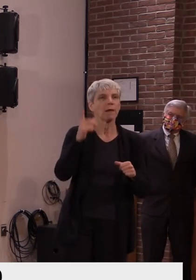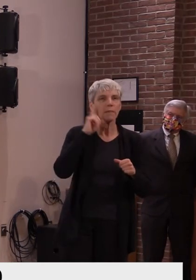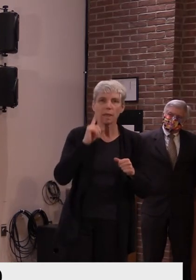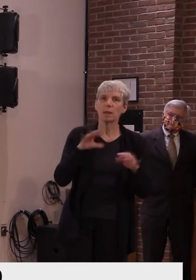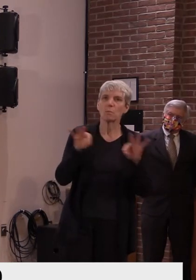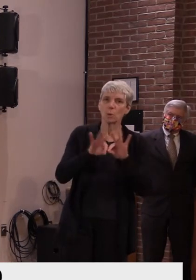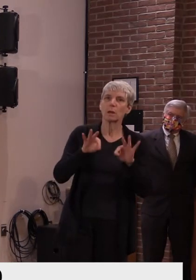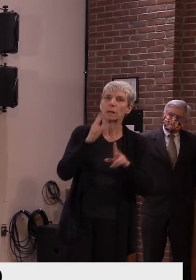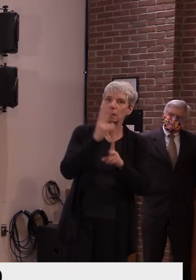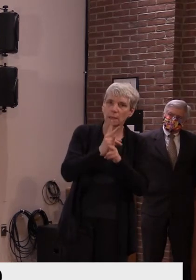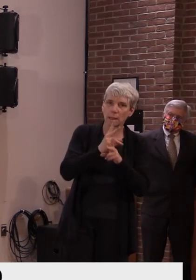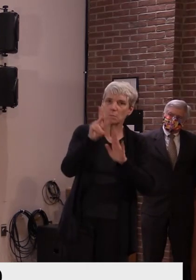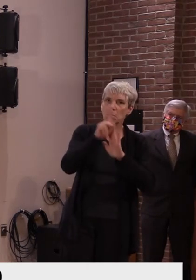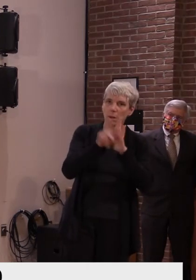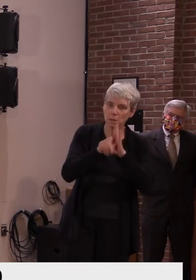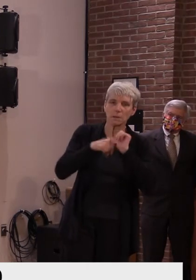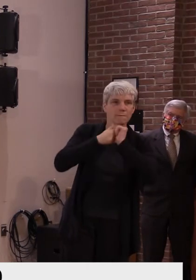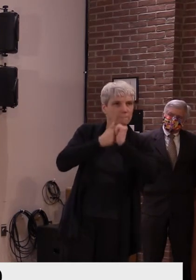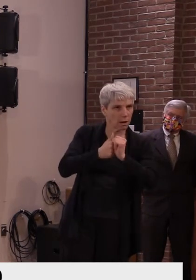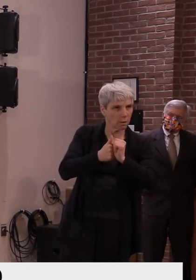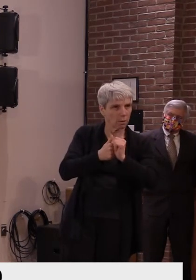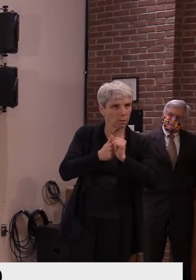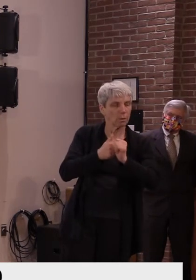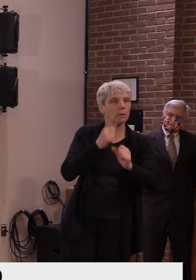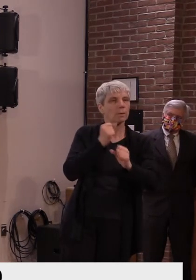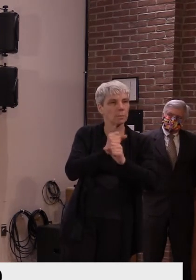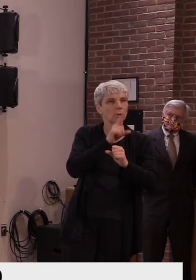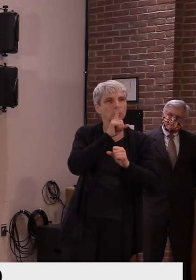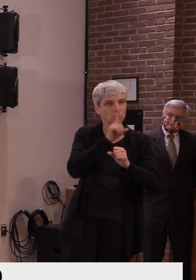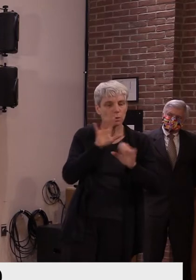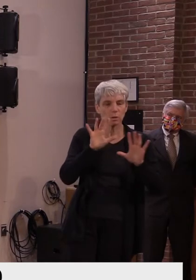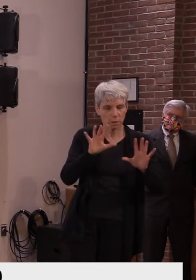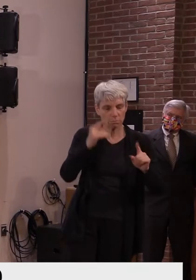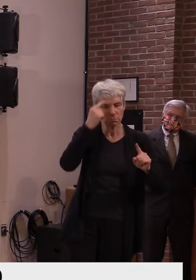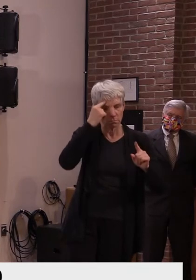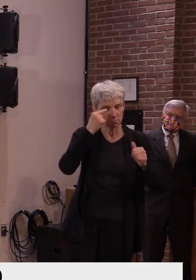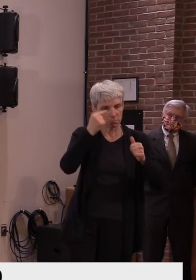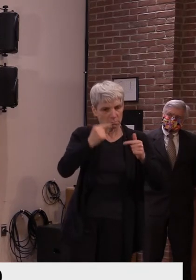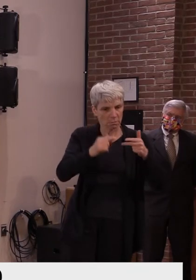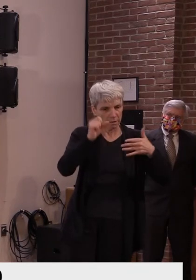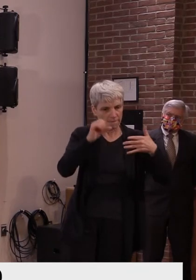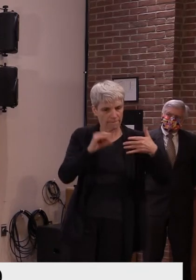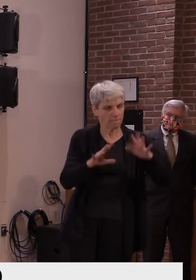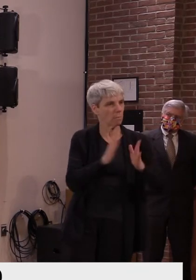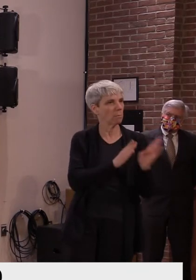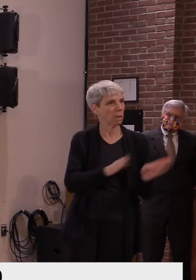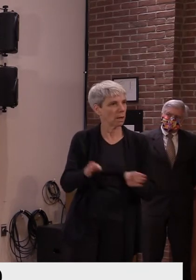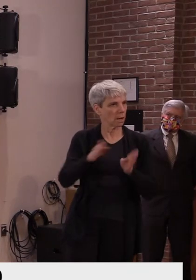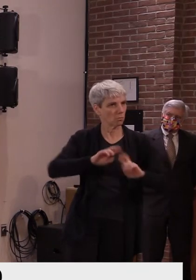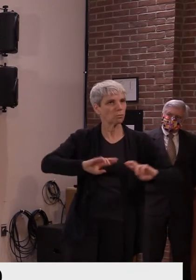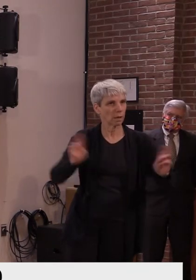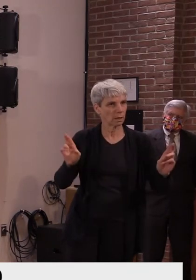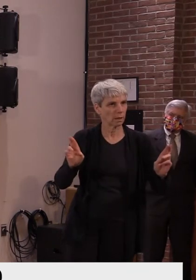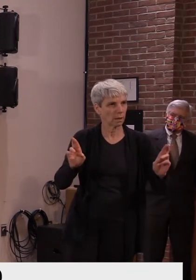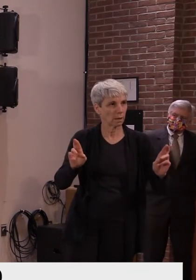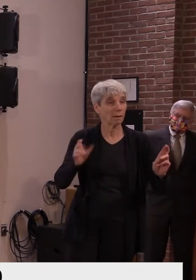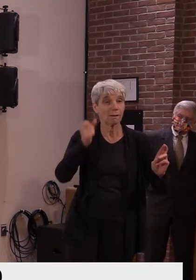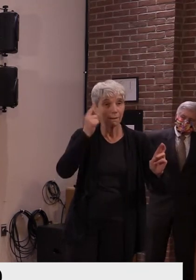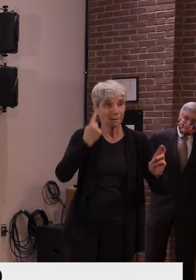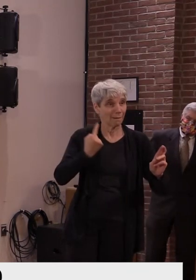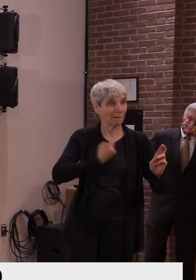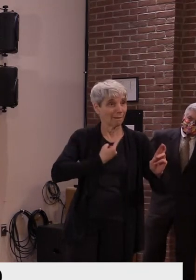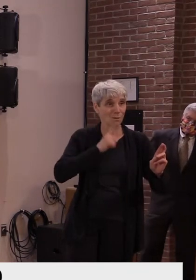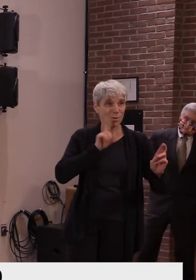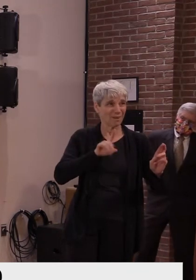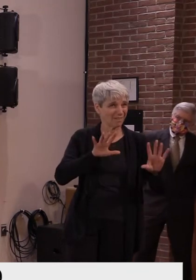policies, making sure that we've got the gaps filled, uh, and, uh, again, it's in our hands. Each and every one of us has a role to play in this,